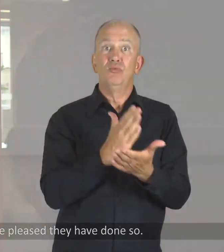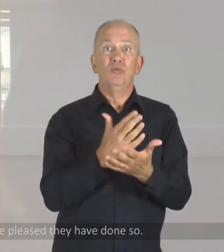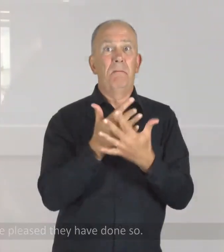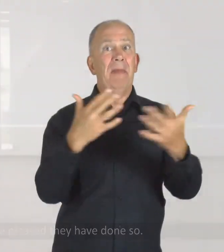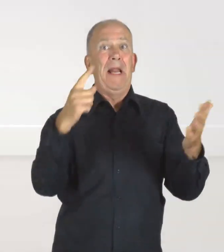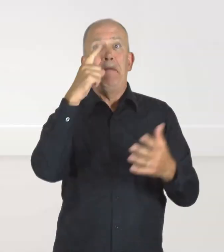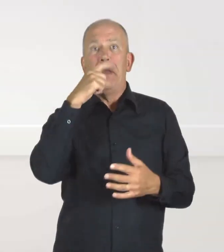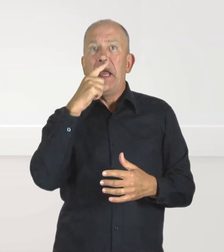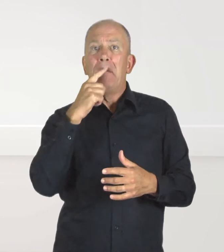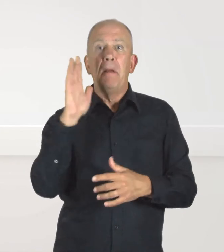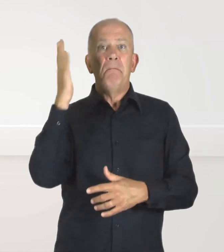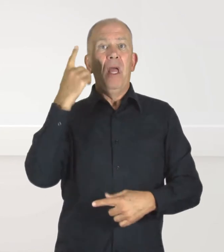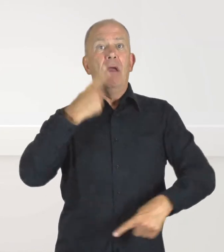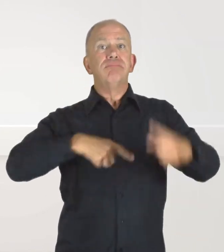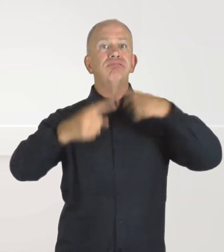so.